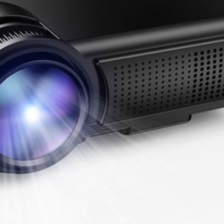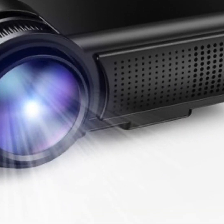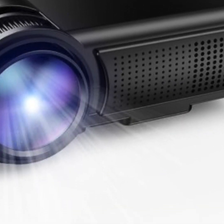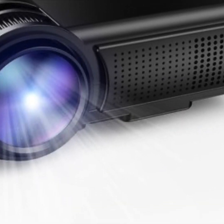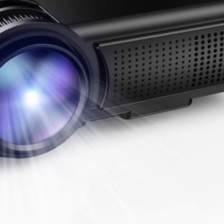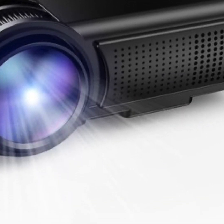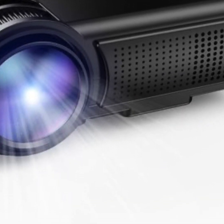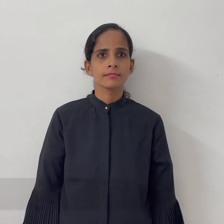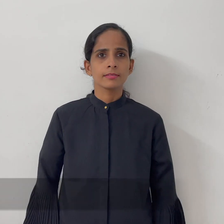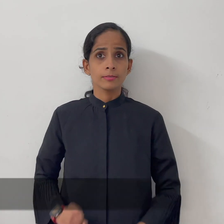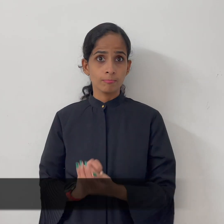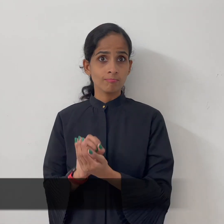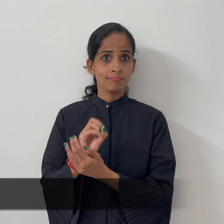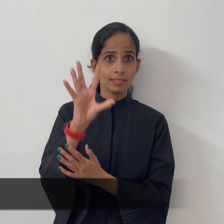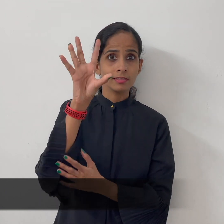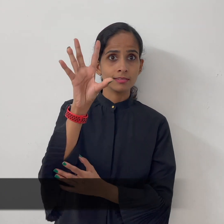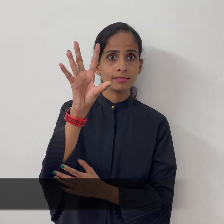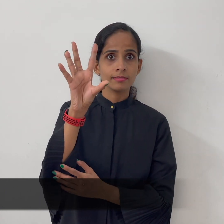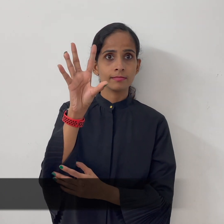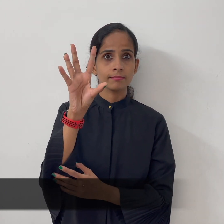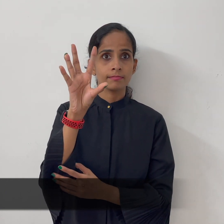projector projector projector